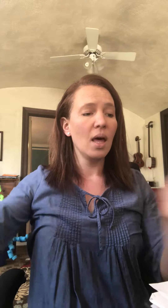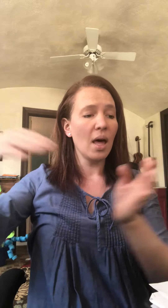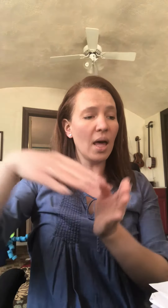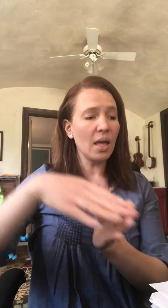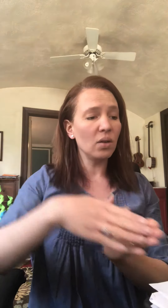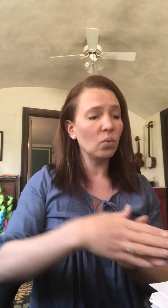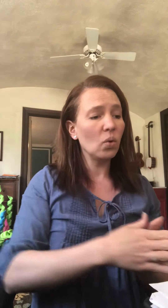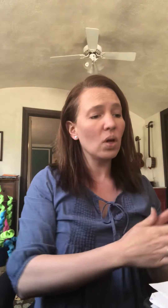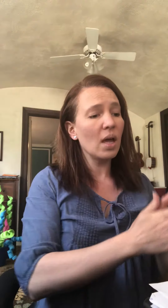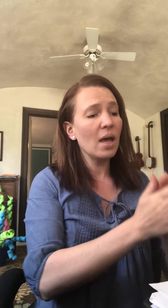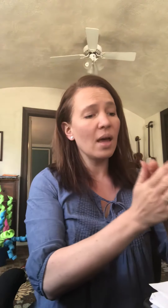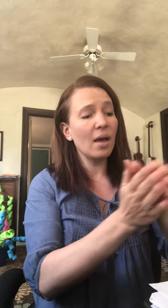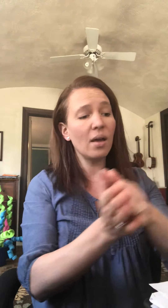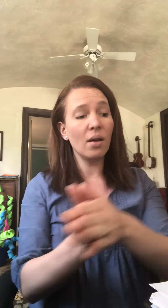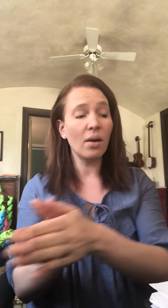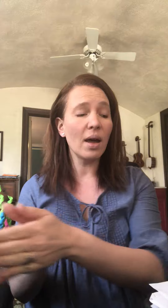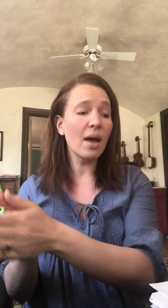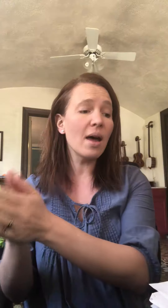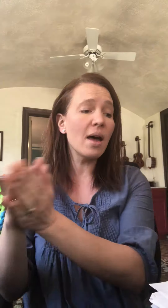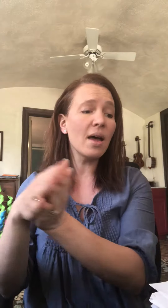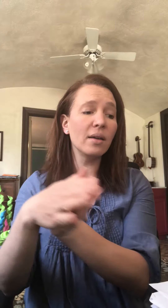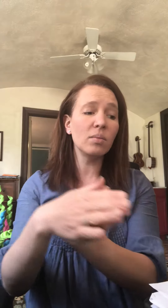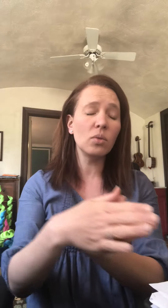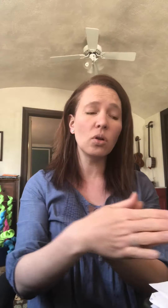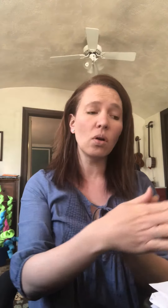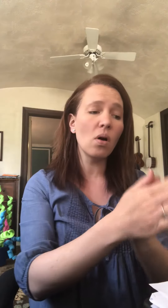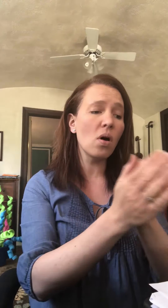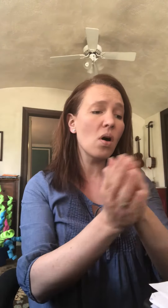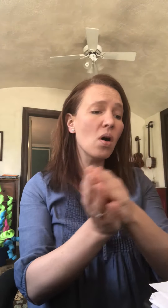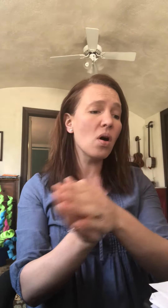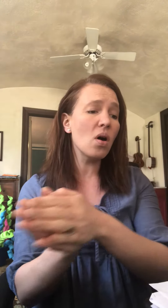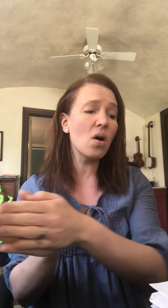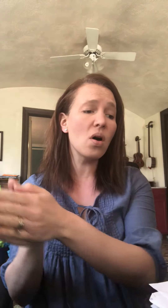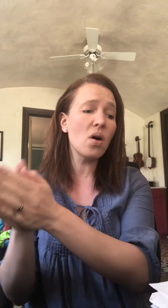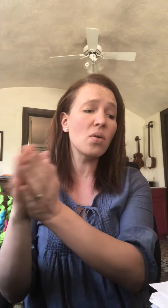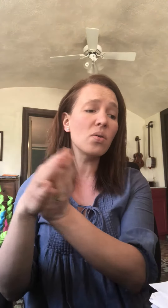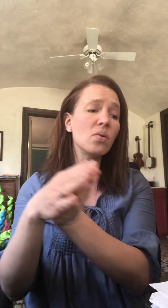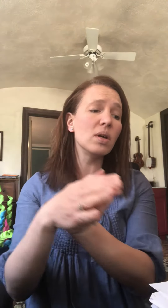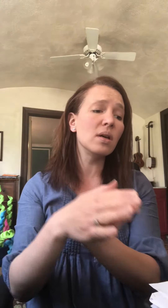And where I'm going